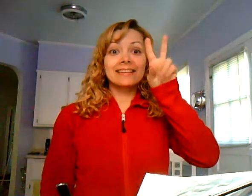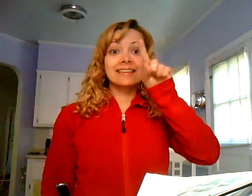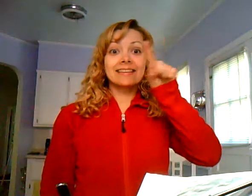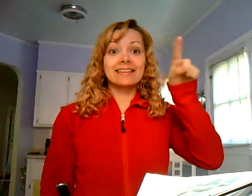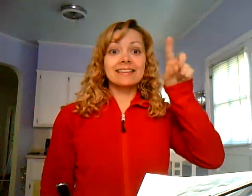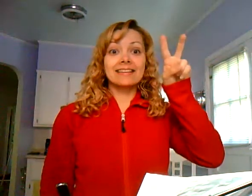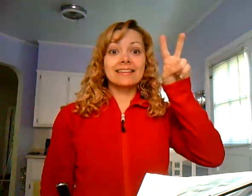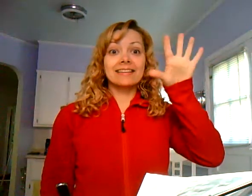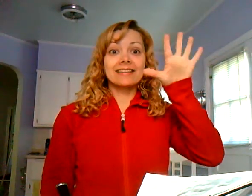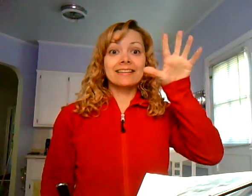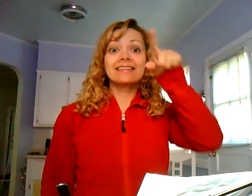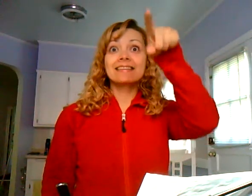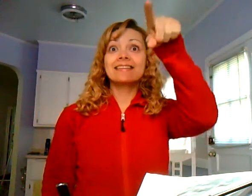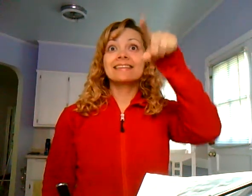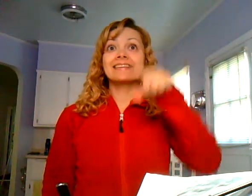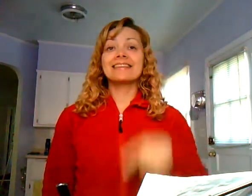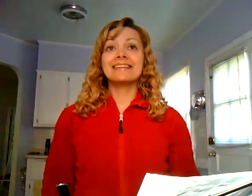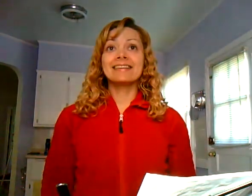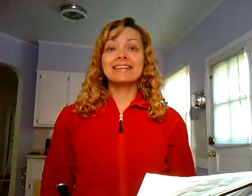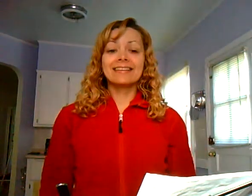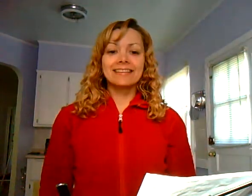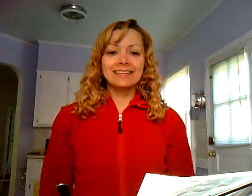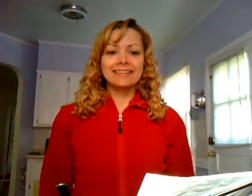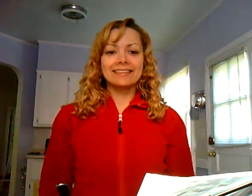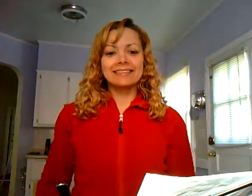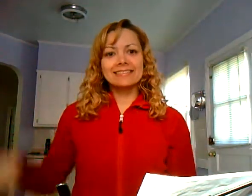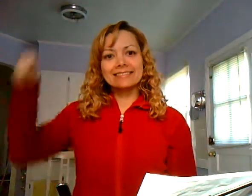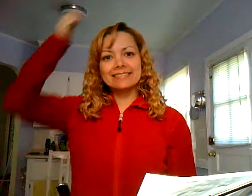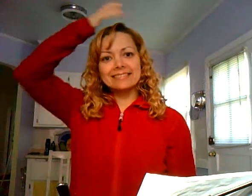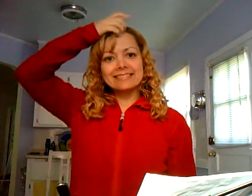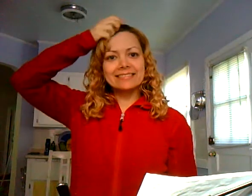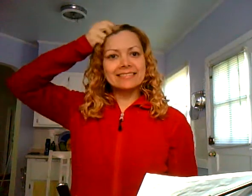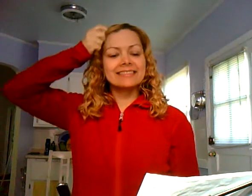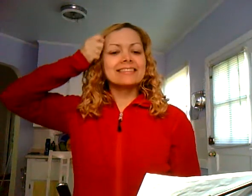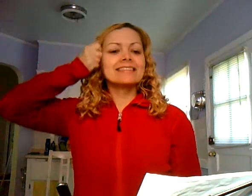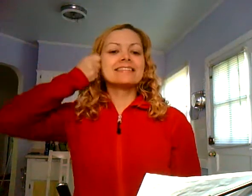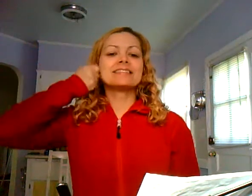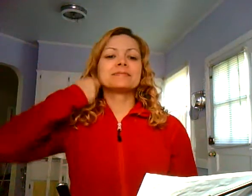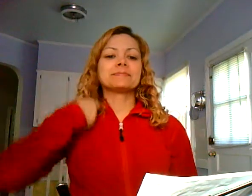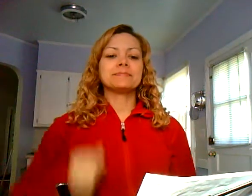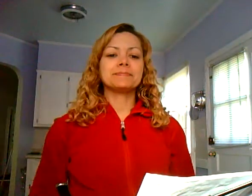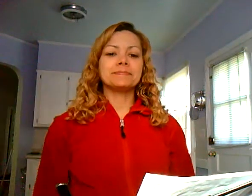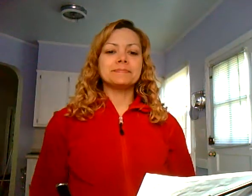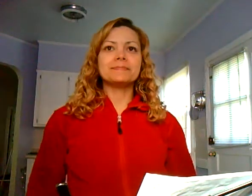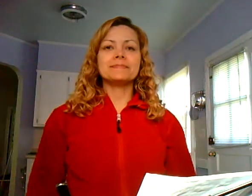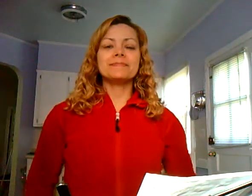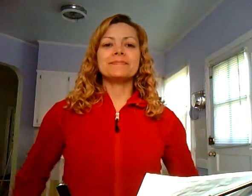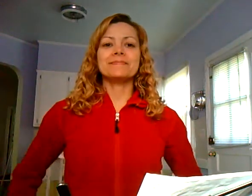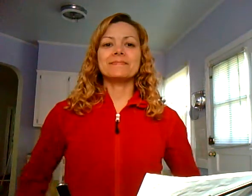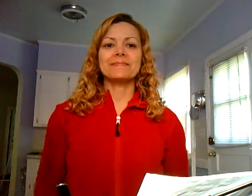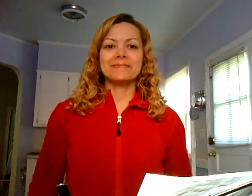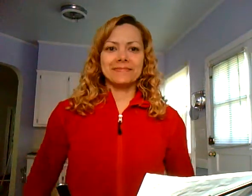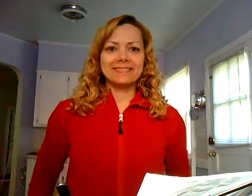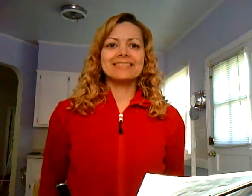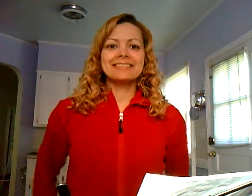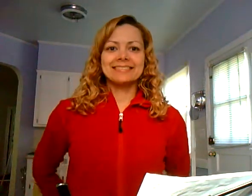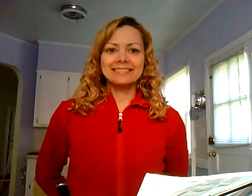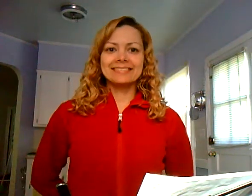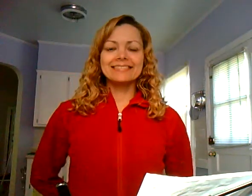verse 24 through 25. It reads, Let us consider how to stir up one another to love